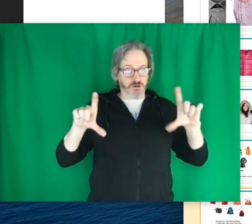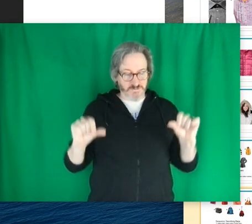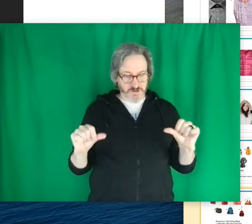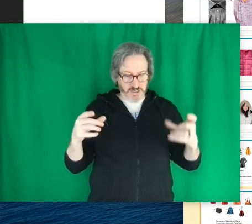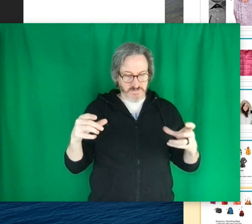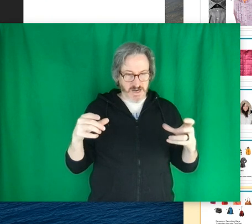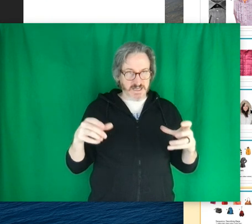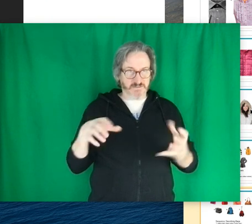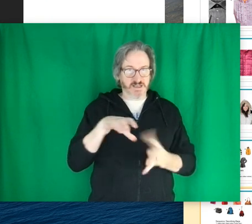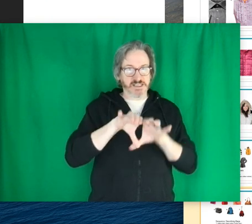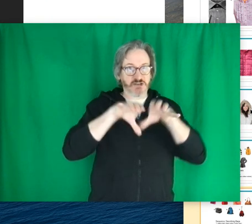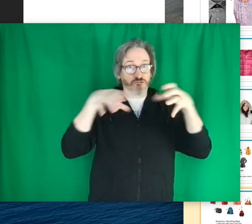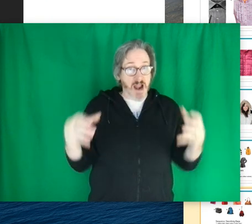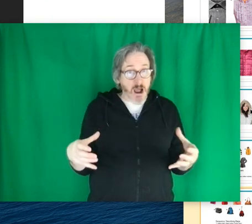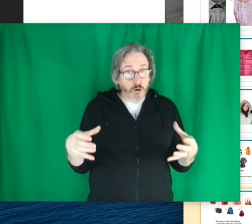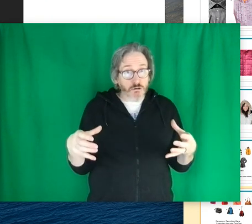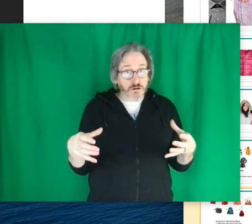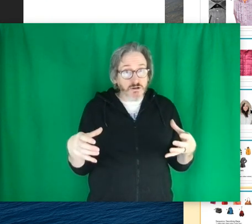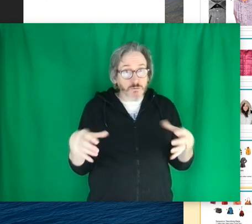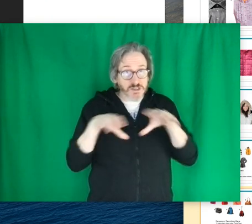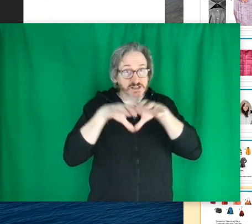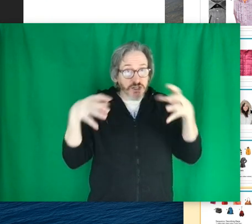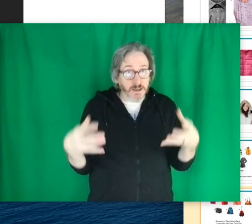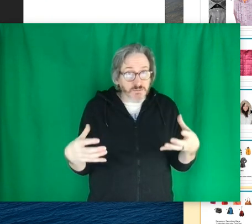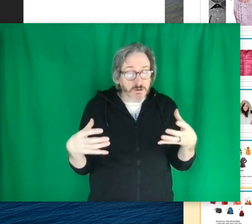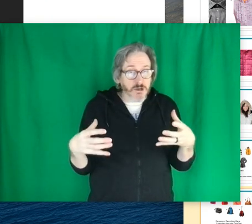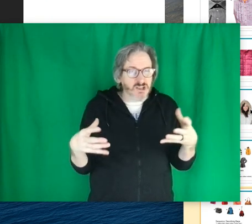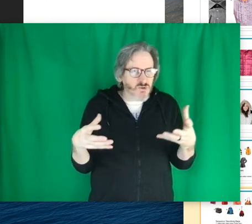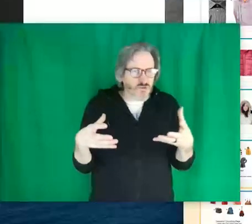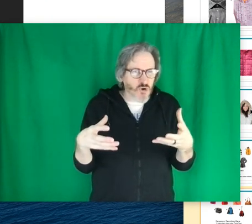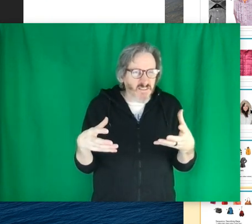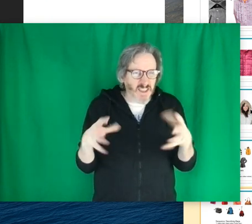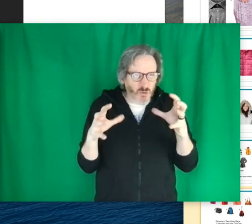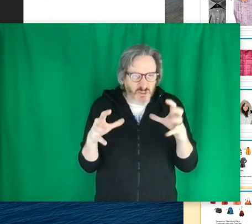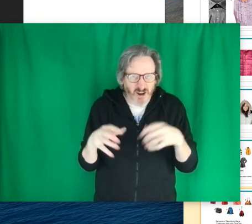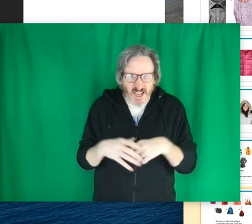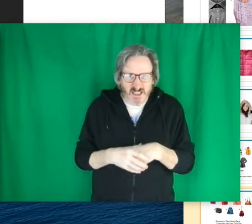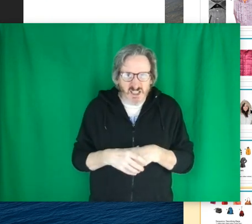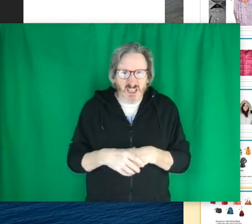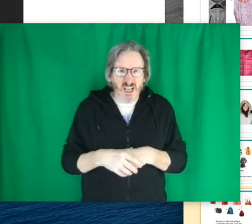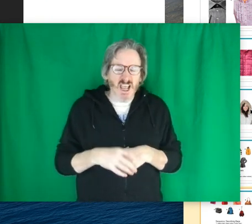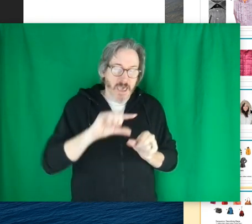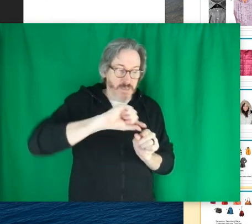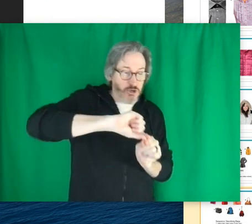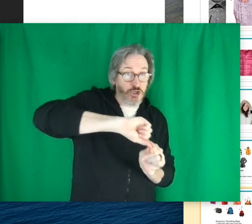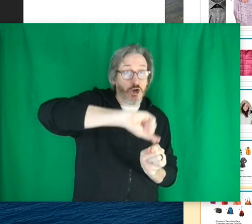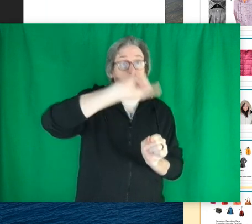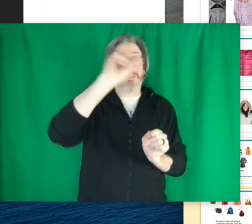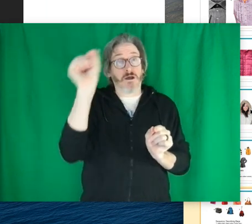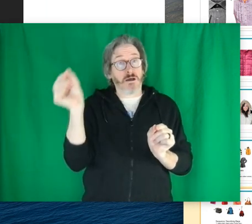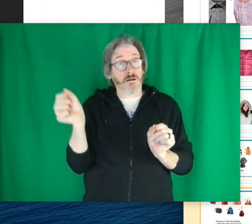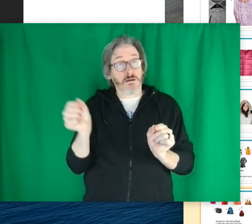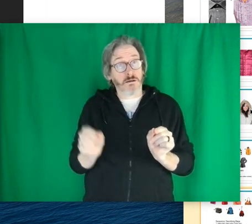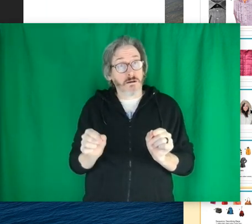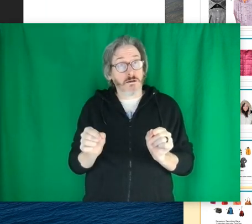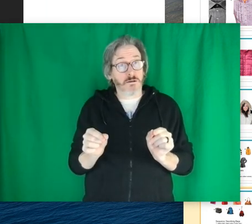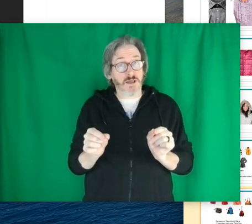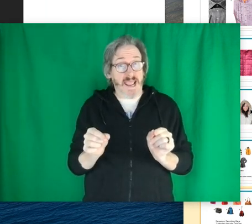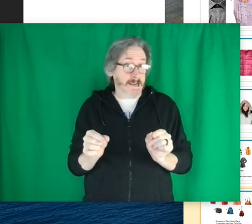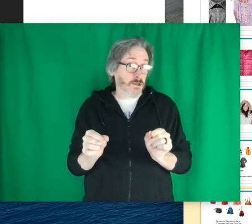You know, give it give an idea of it. Is it round? What's the shape? Sort of draw it in the air with your hands. And then show what the